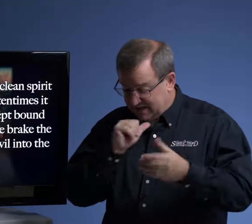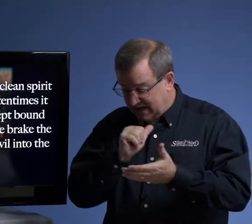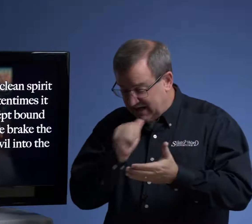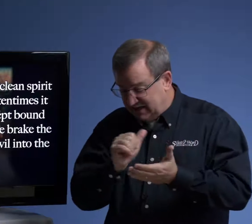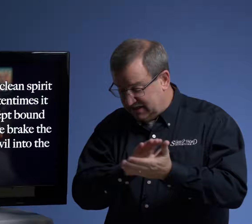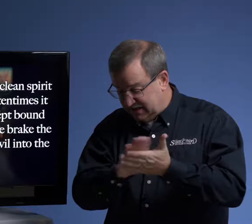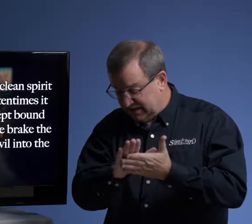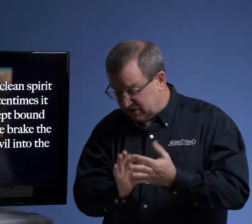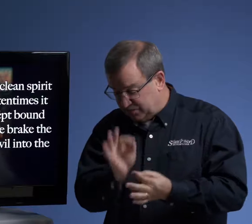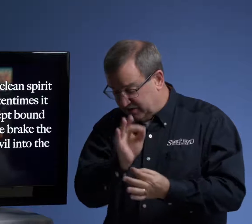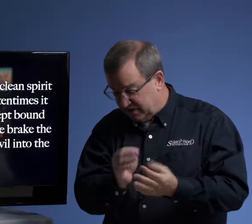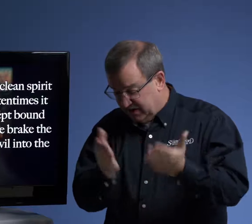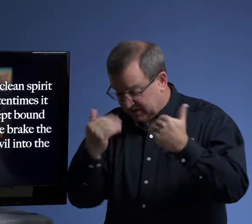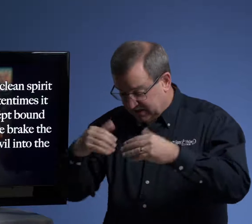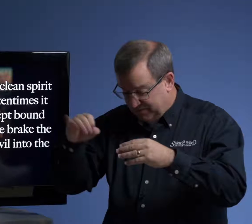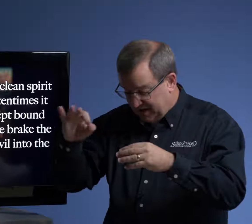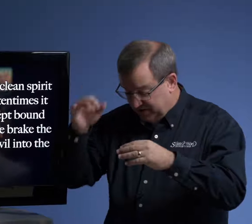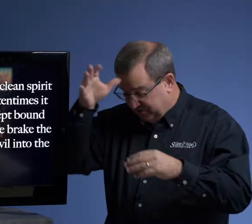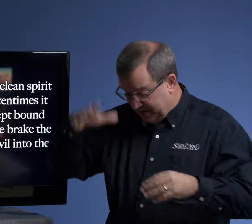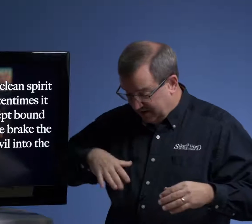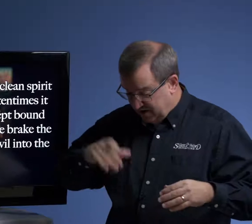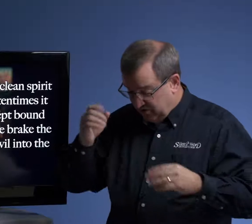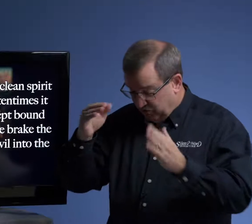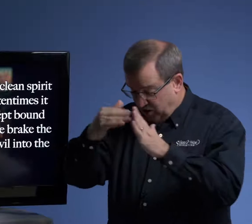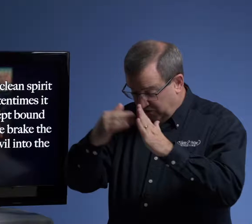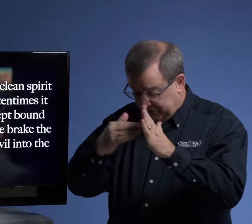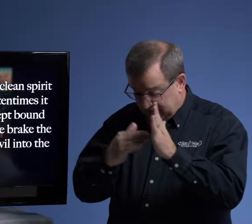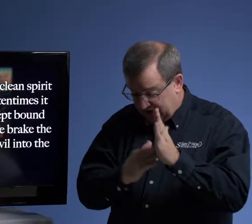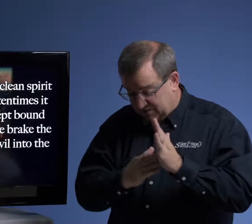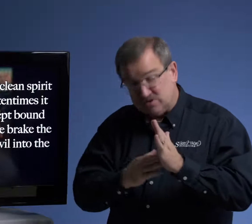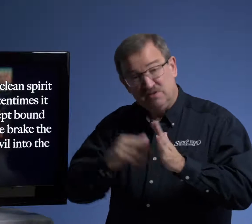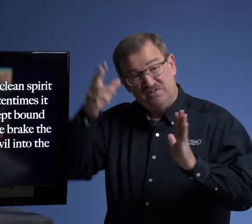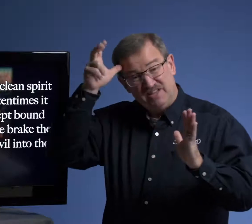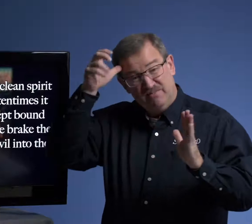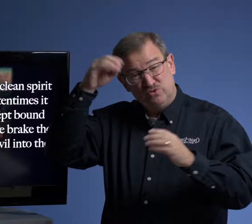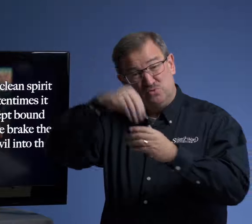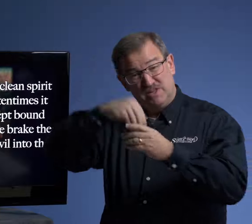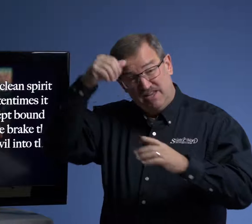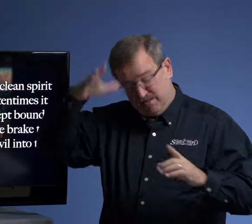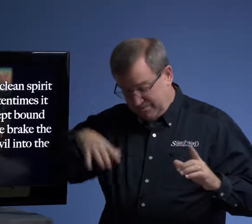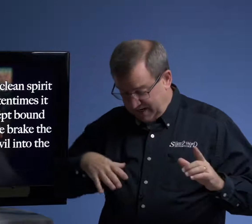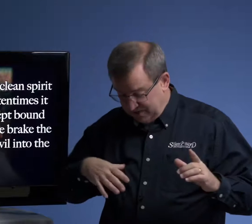the unclean spirit to come out of the man. For oftentimes the devil's within the man.